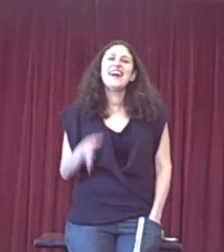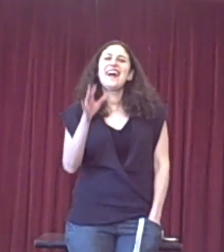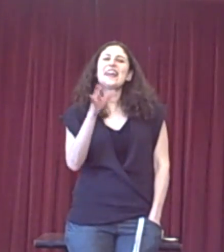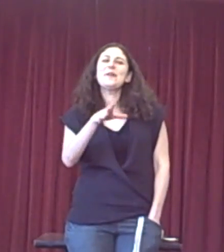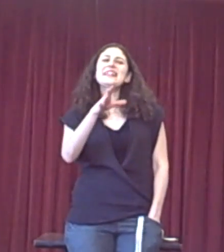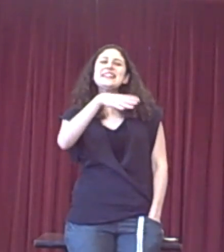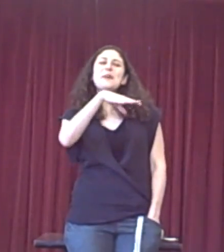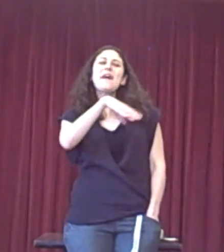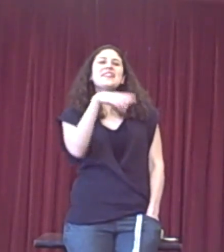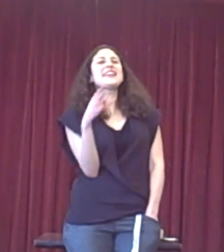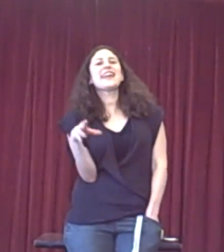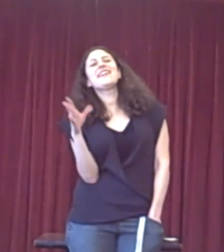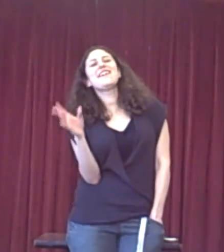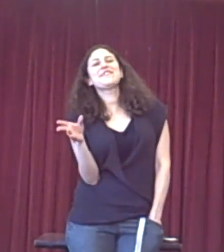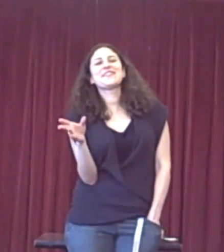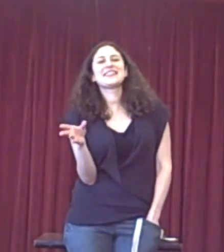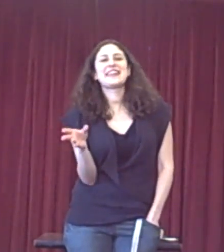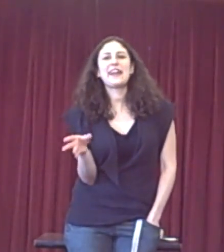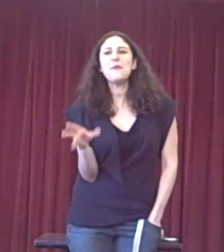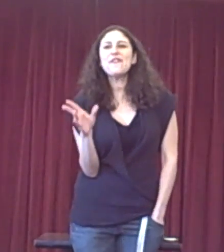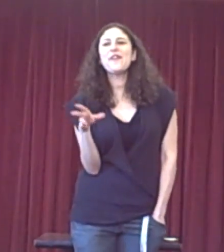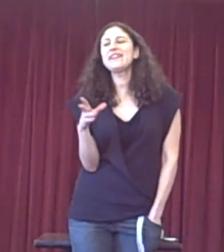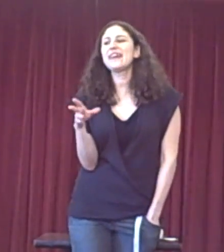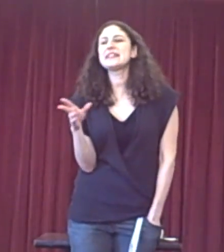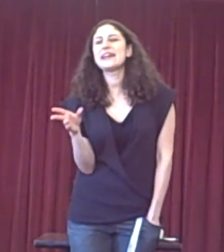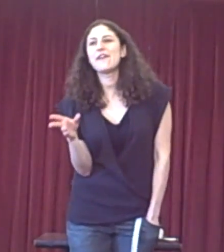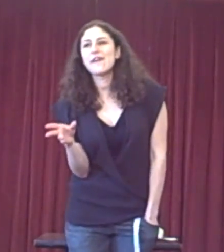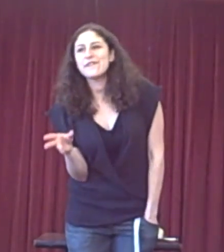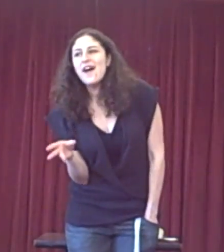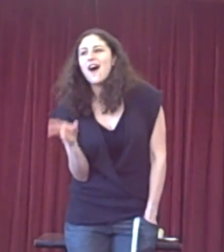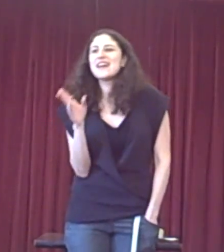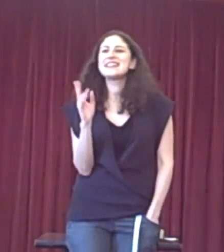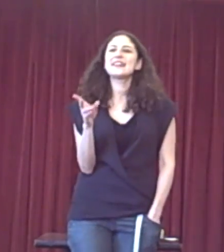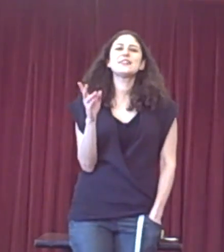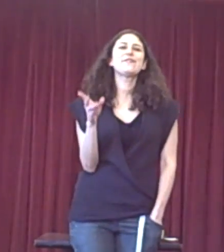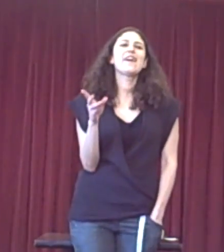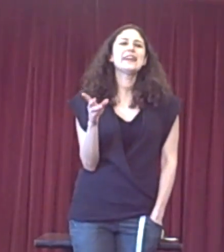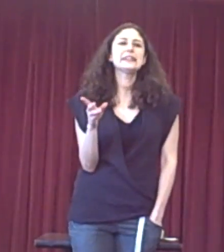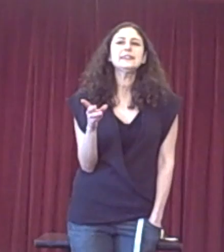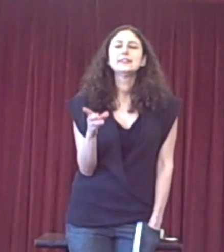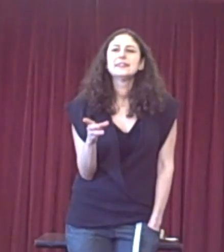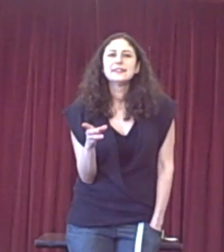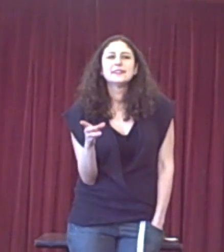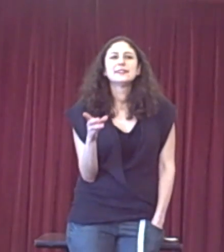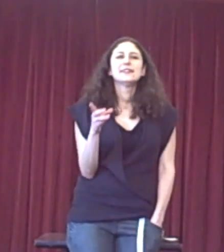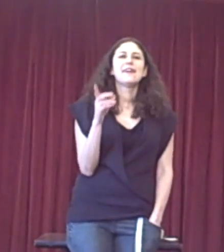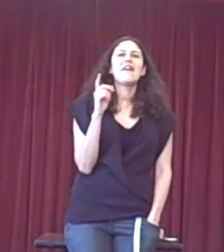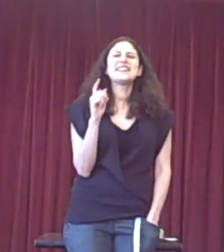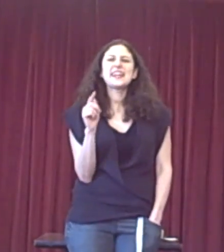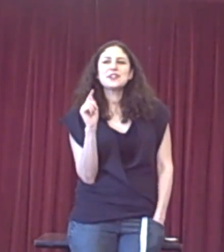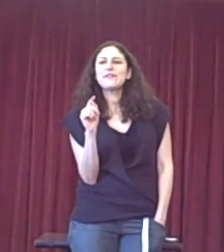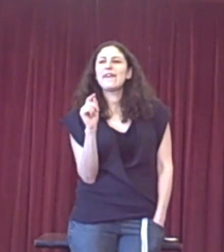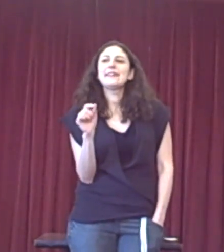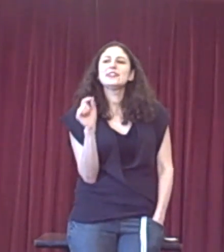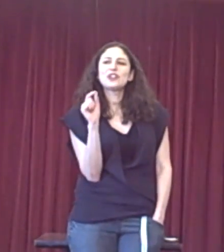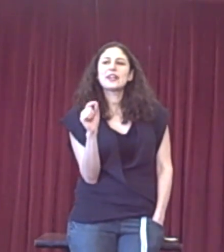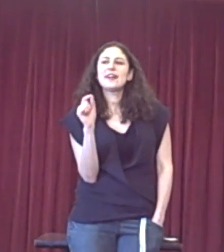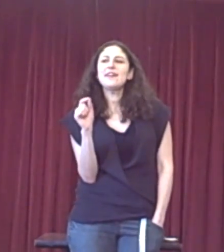Okay, well, let's think about the second half of this then. Now we've got this idea of identifying the jugular,